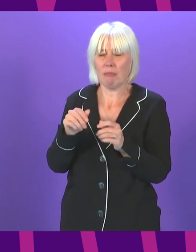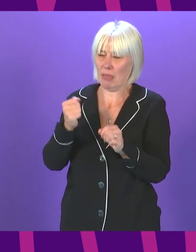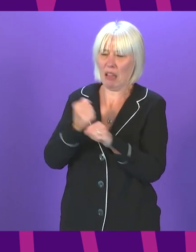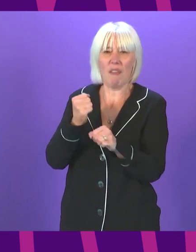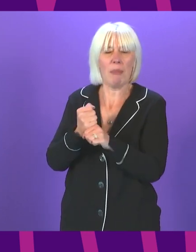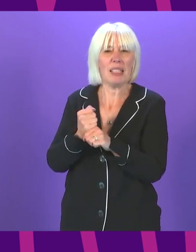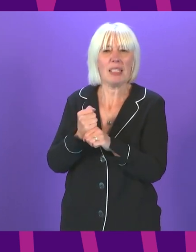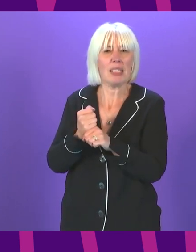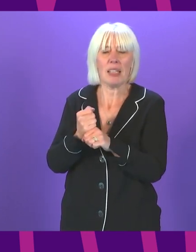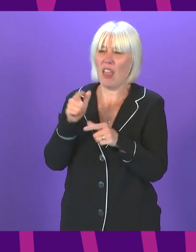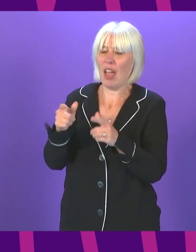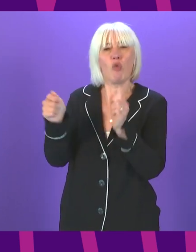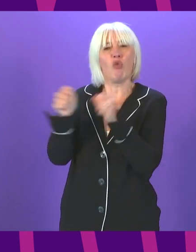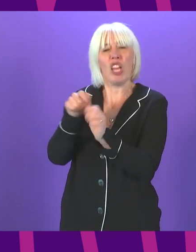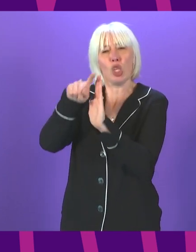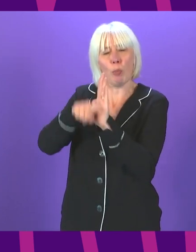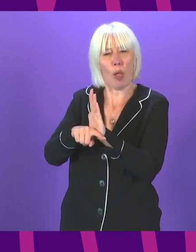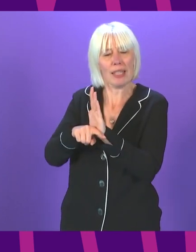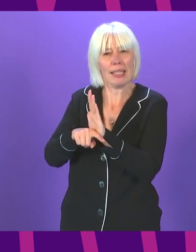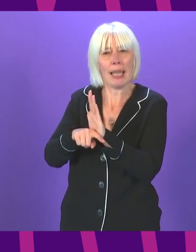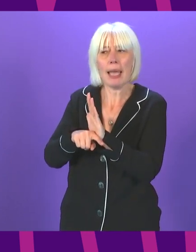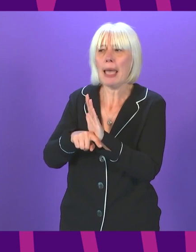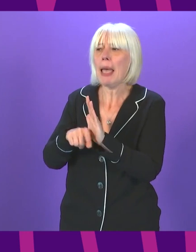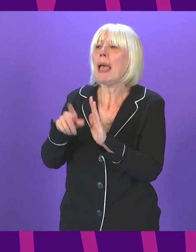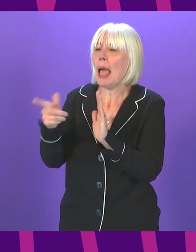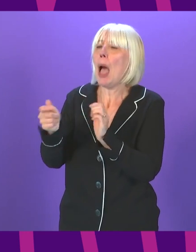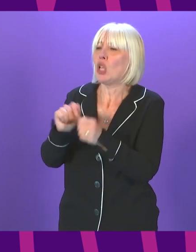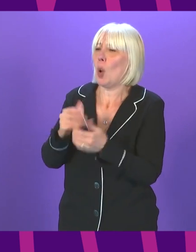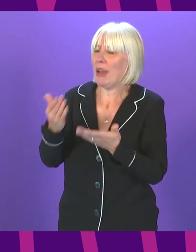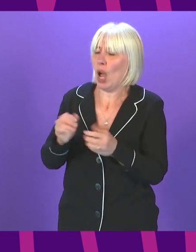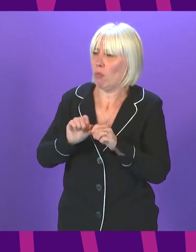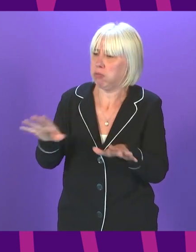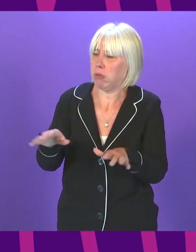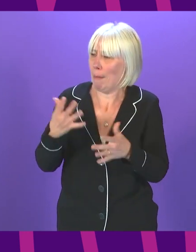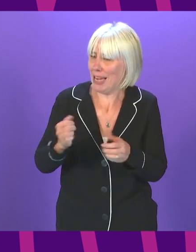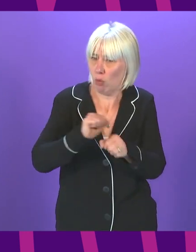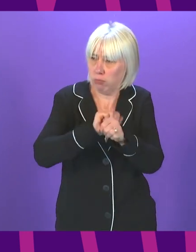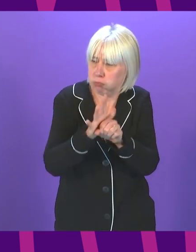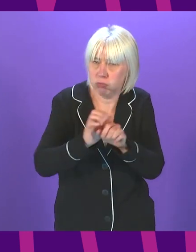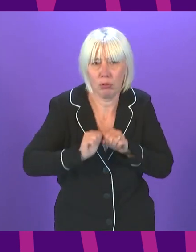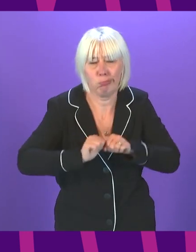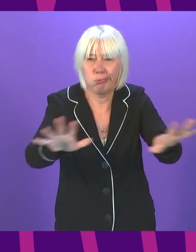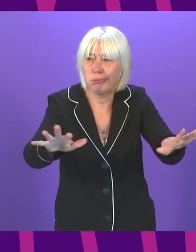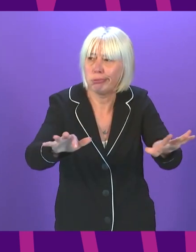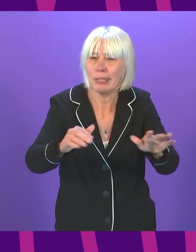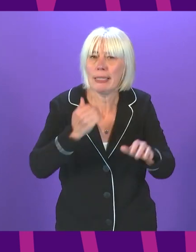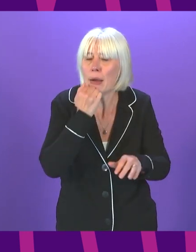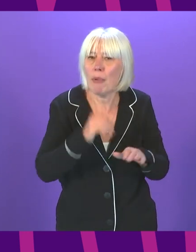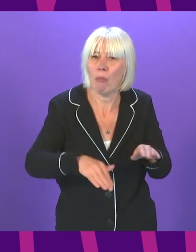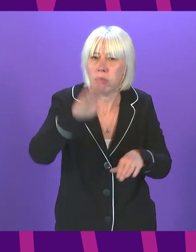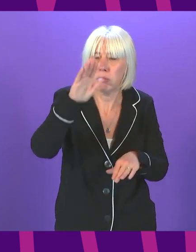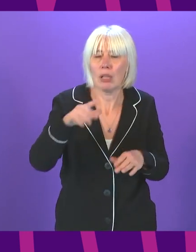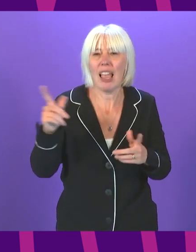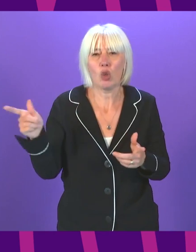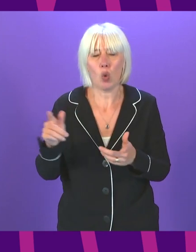the extent to which this change in policy is contributing to the current rise in a number of cases, including transfer between school and home? I the